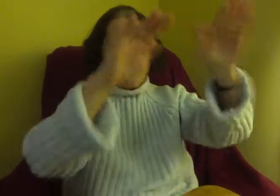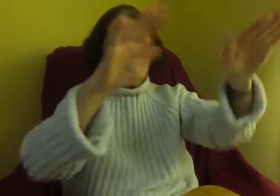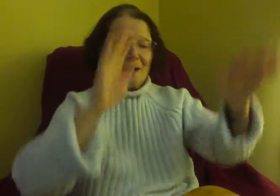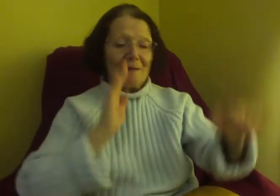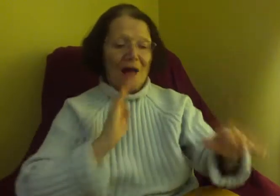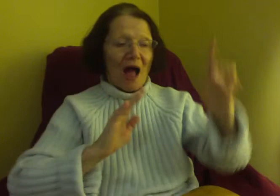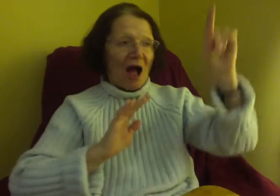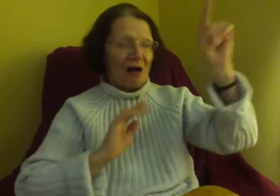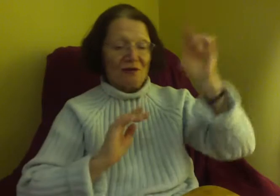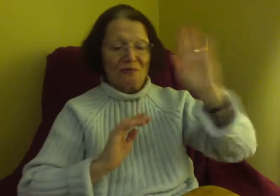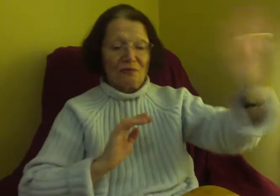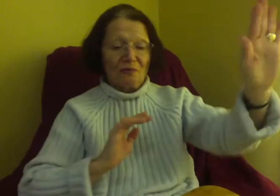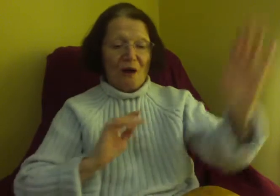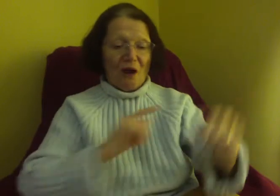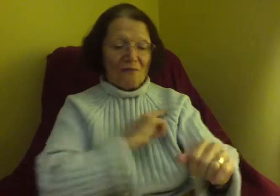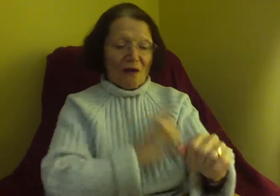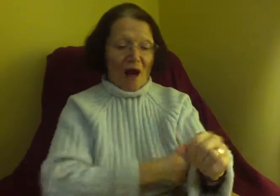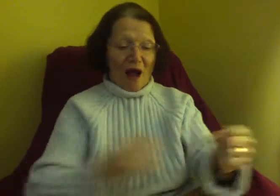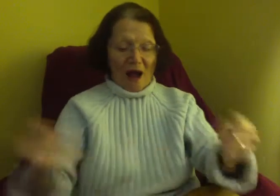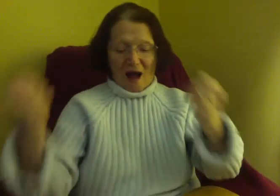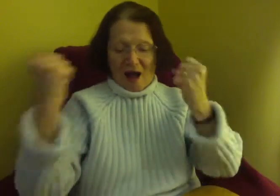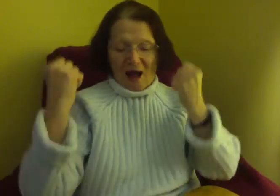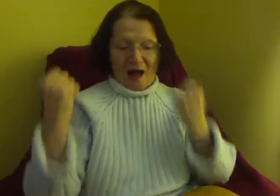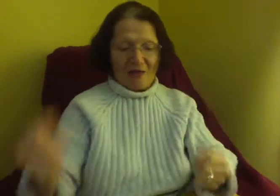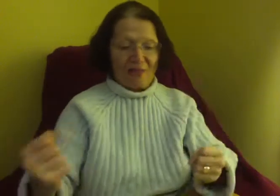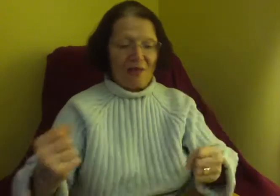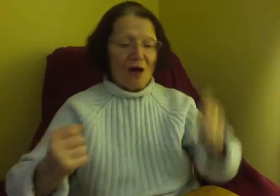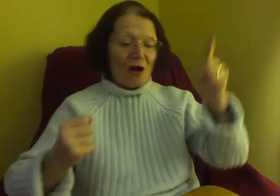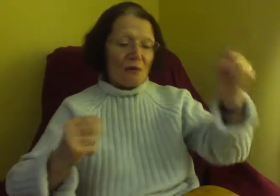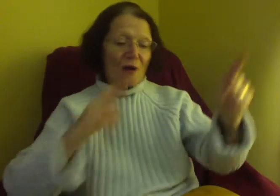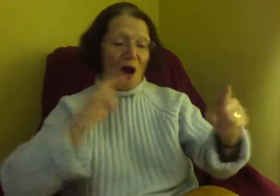she super all my guys her